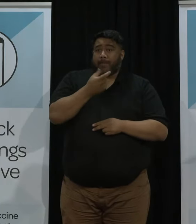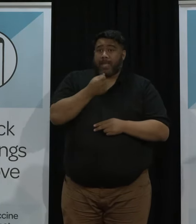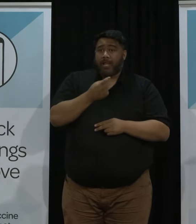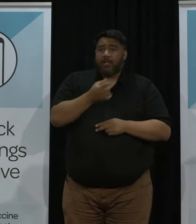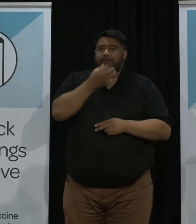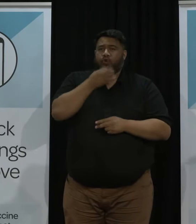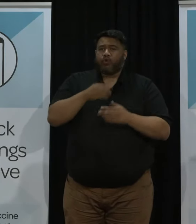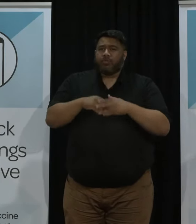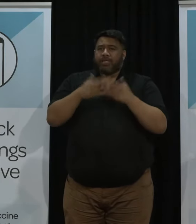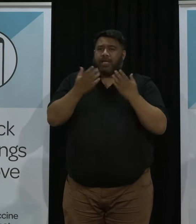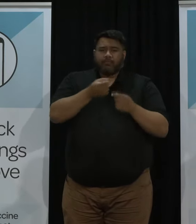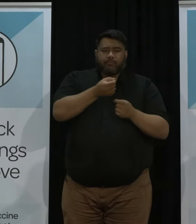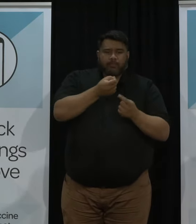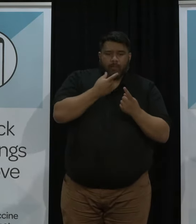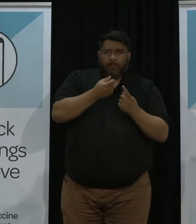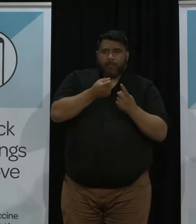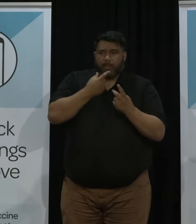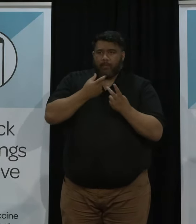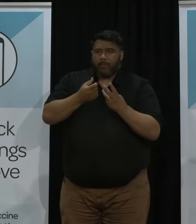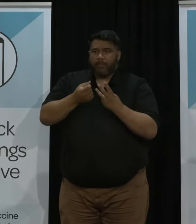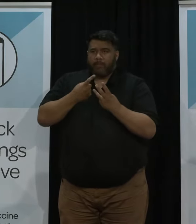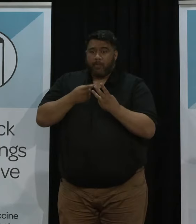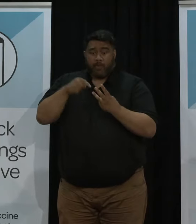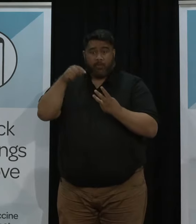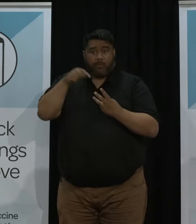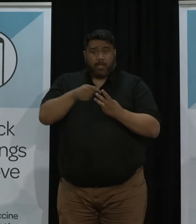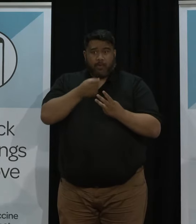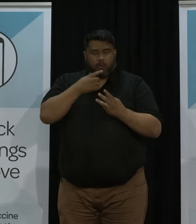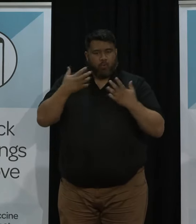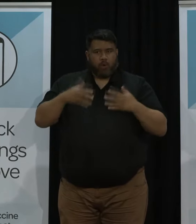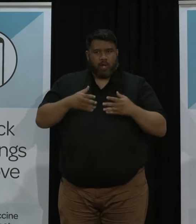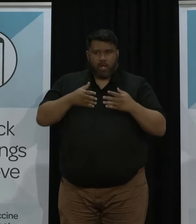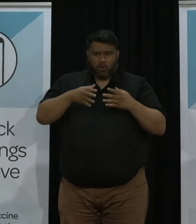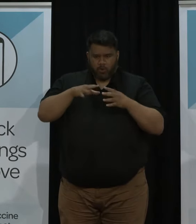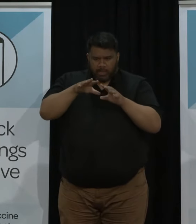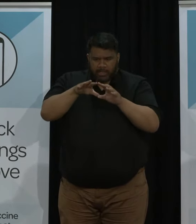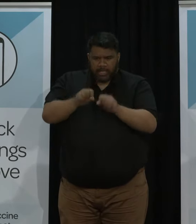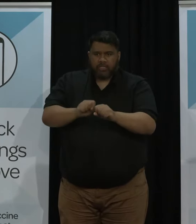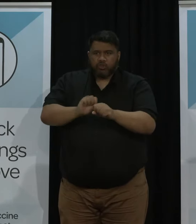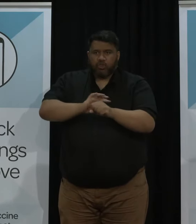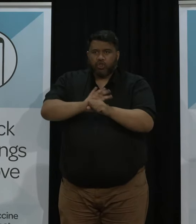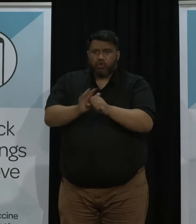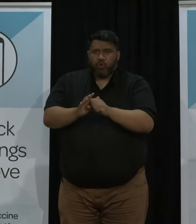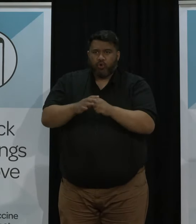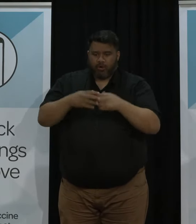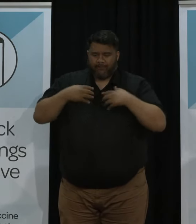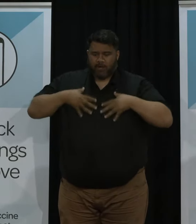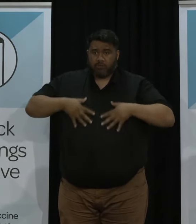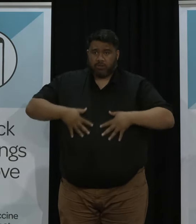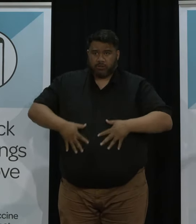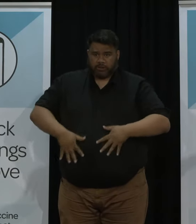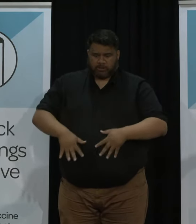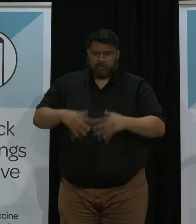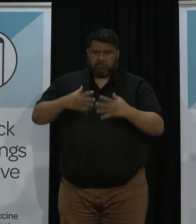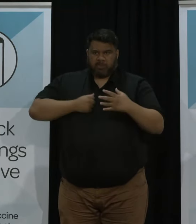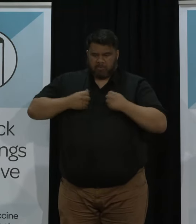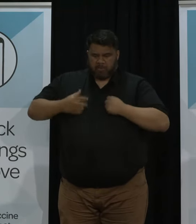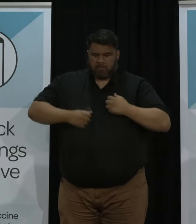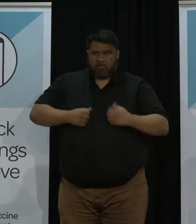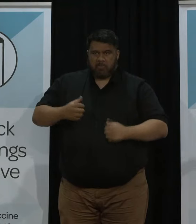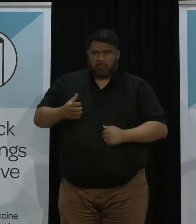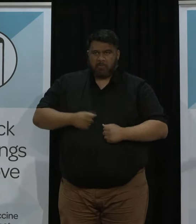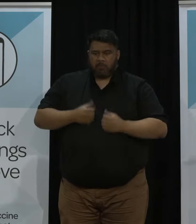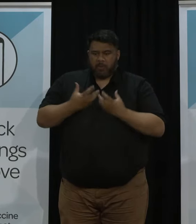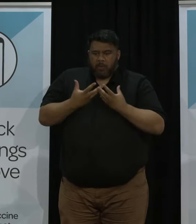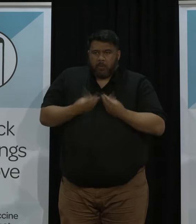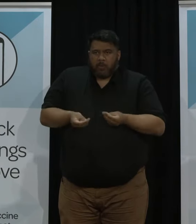is the first of its kind to really hone in on coronavirus and can be taken at the first sign of symptoms to help